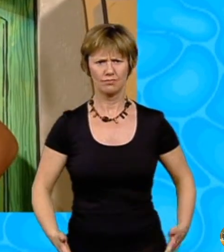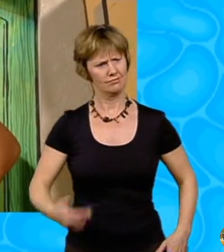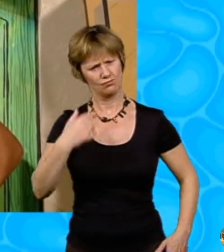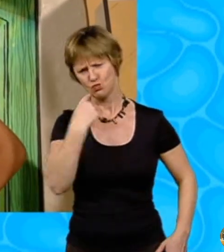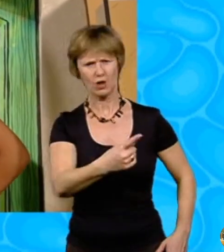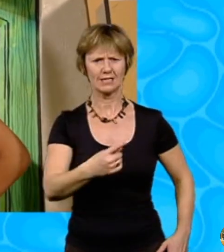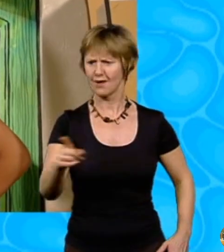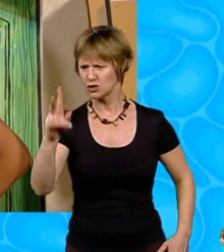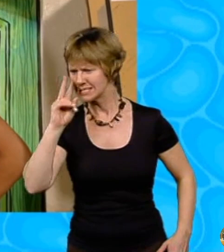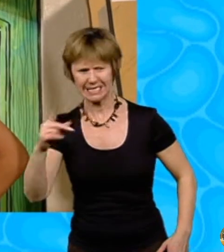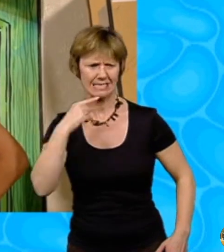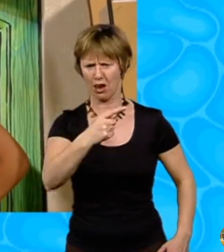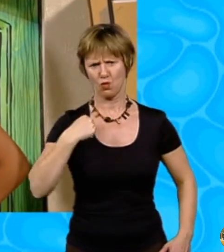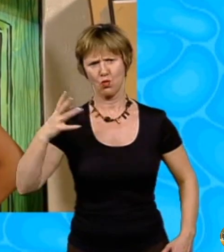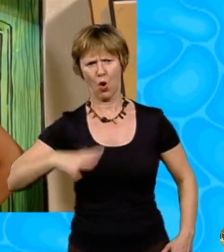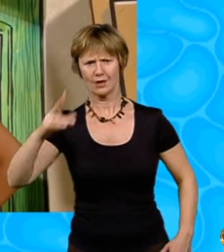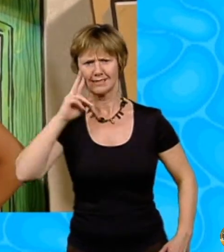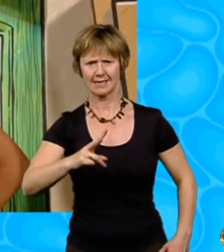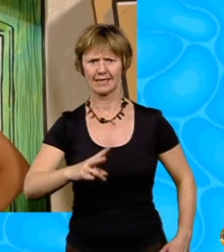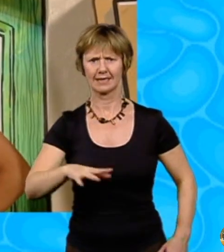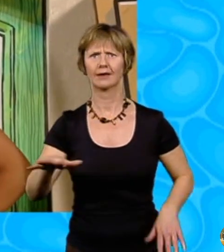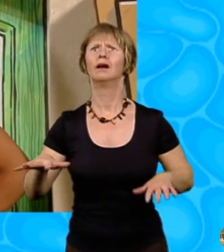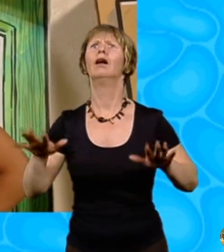Spratt. We all nodded. Mrs Spratt left the classroom.